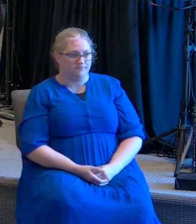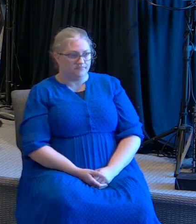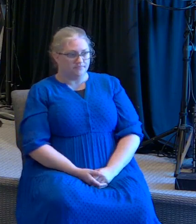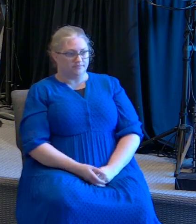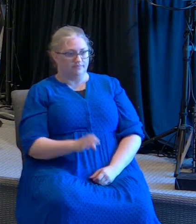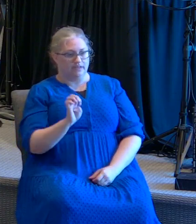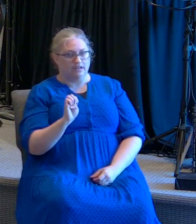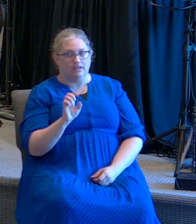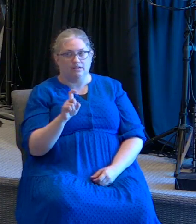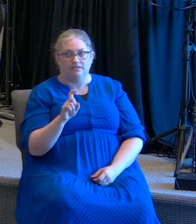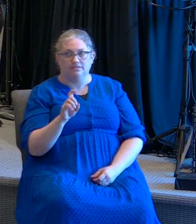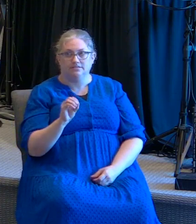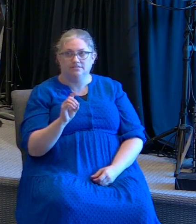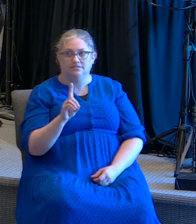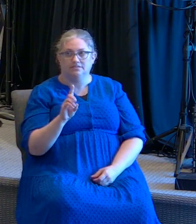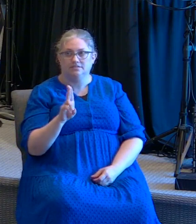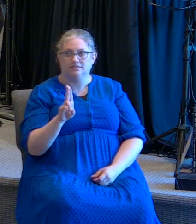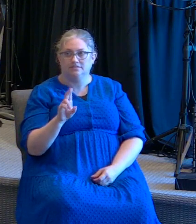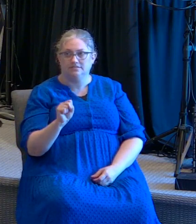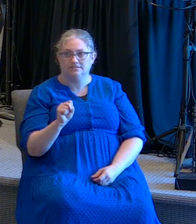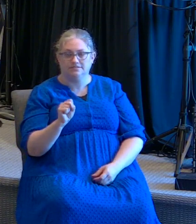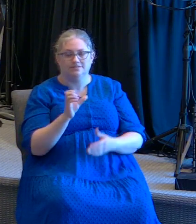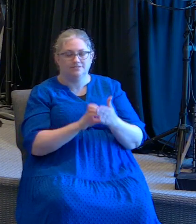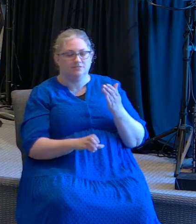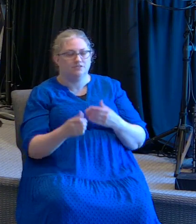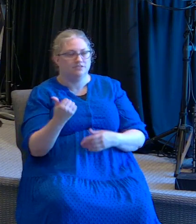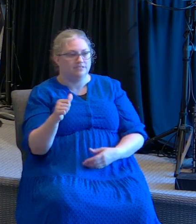Exodus chapter 10 Exodus 10